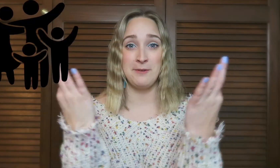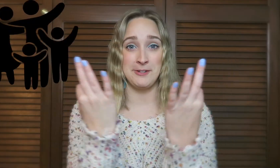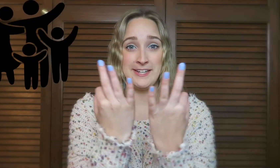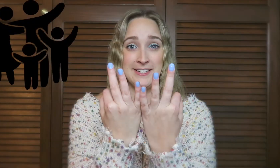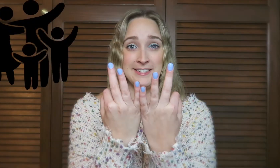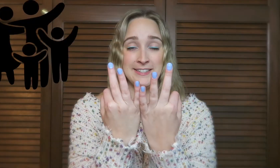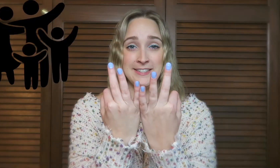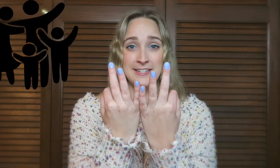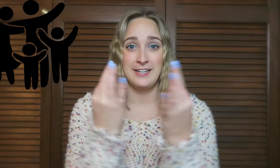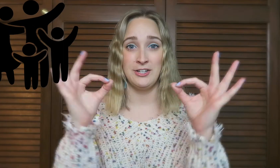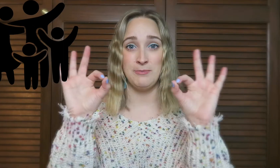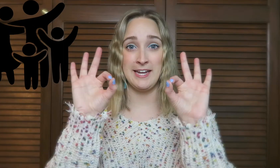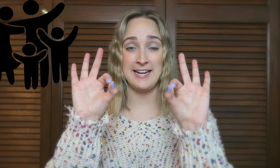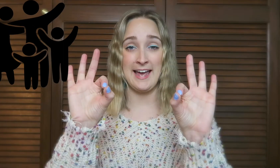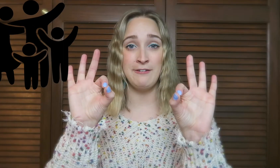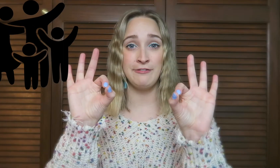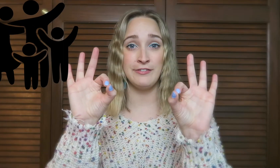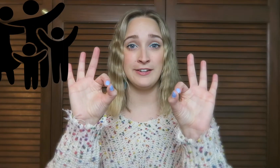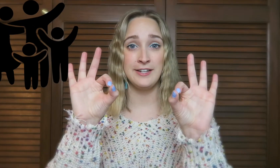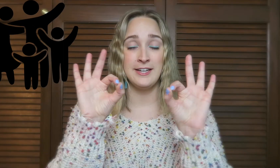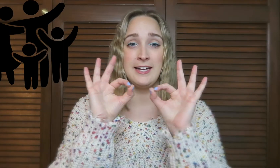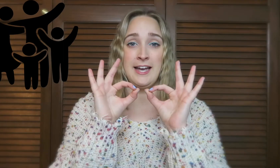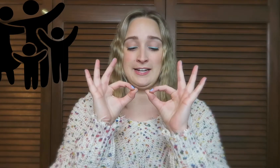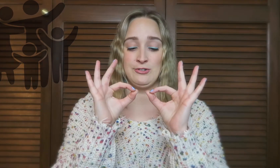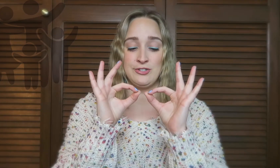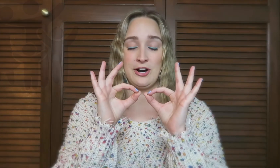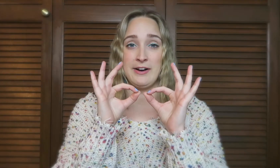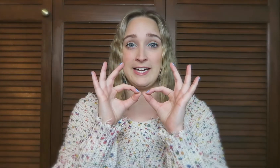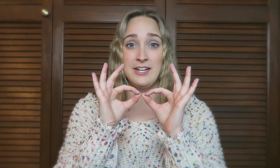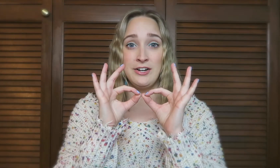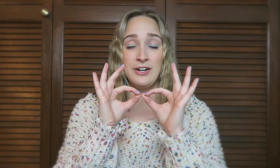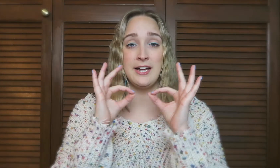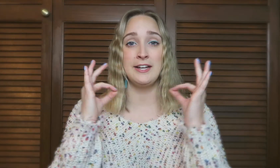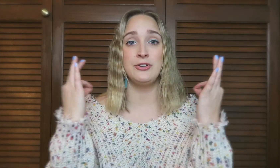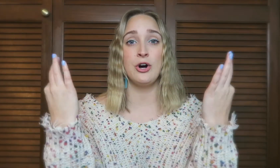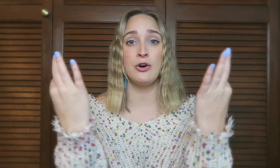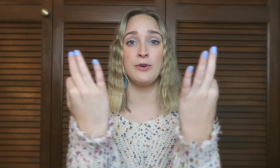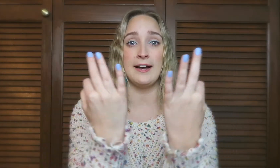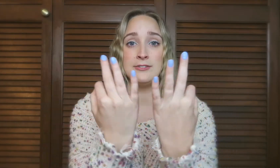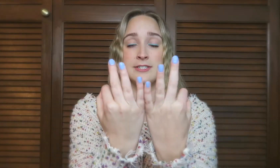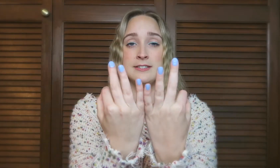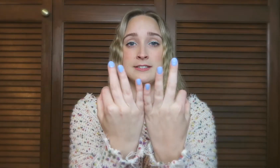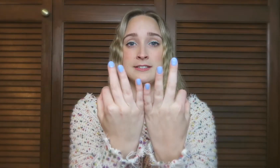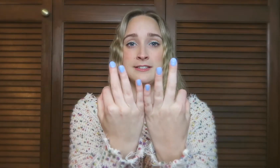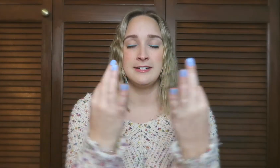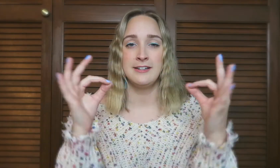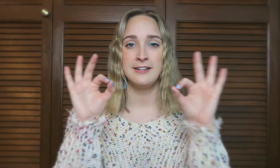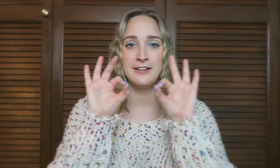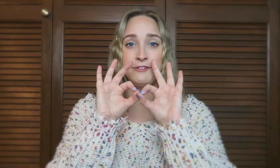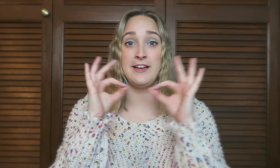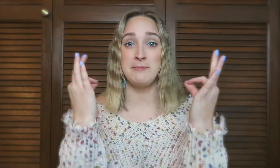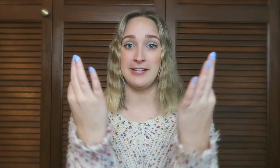Family. You make an F and you start right here and you go around. Family.